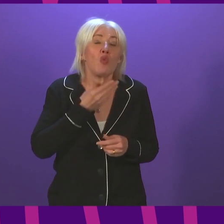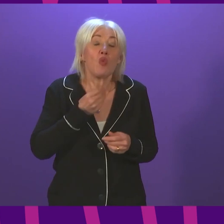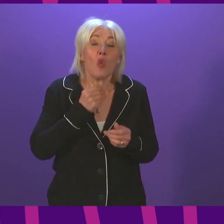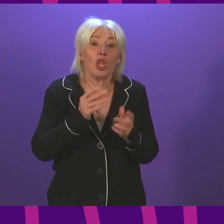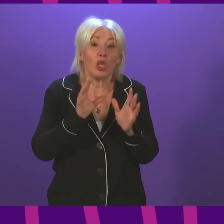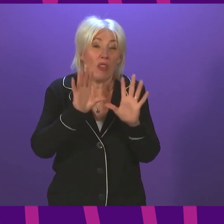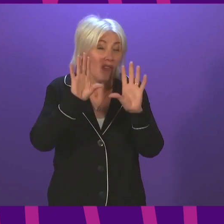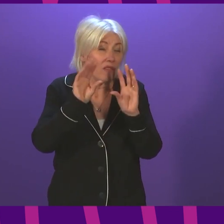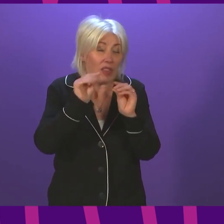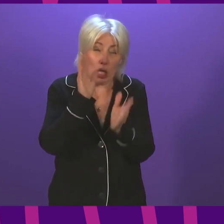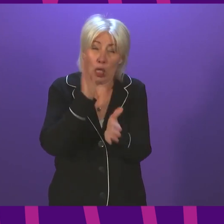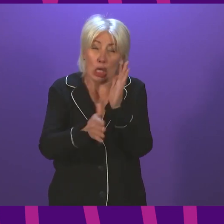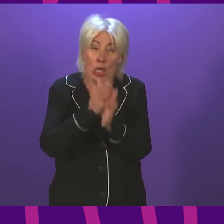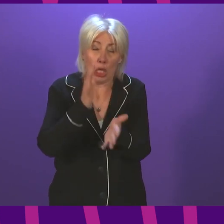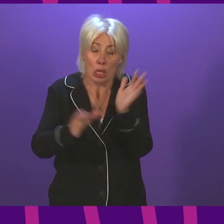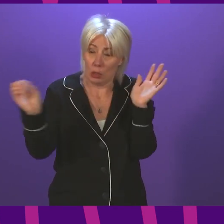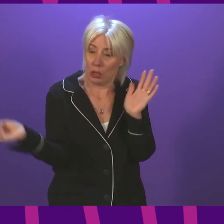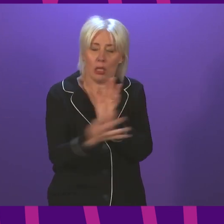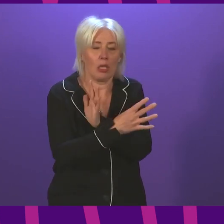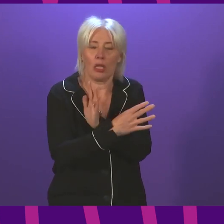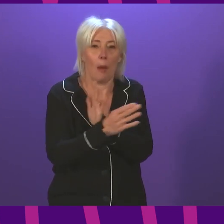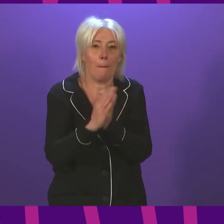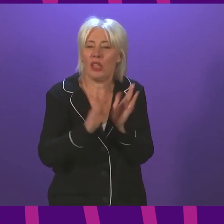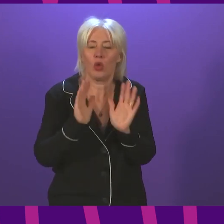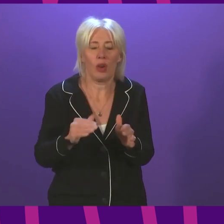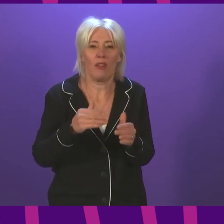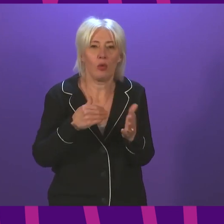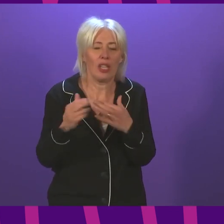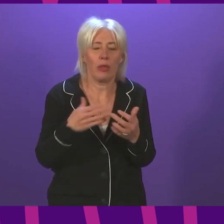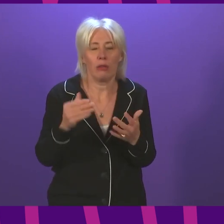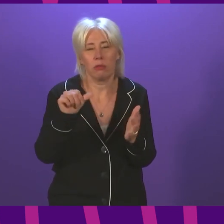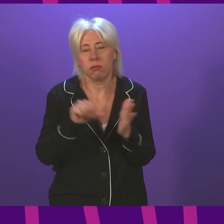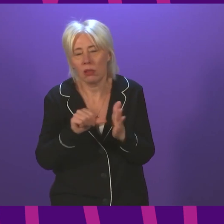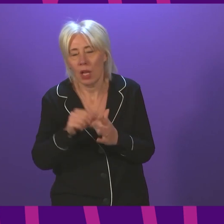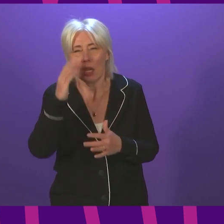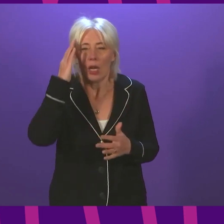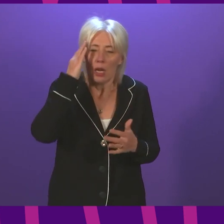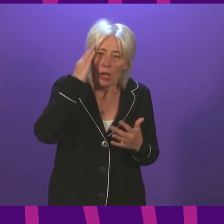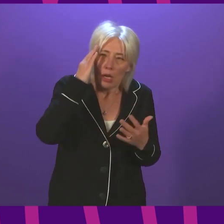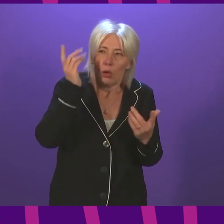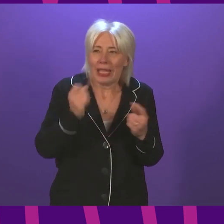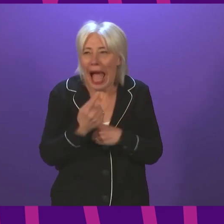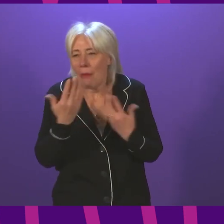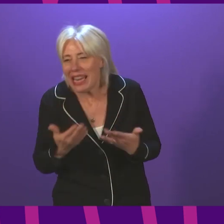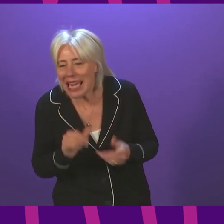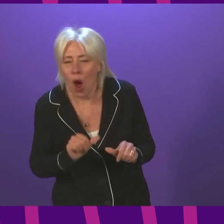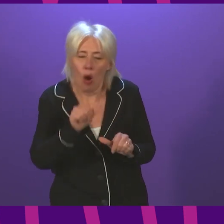having to consider any of this, stop having to deal with some of the headaches and the teething problems around the things that we have to introduce. We're